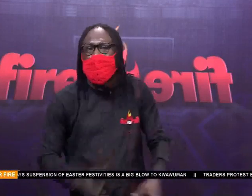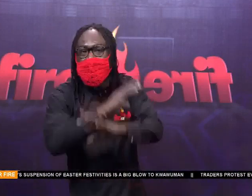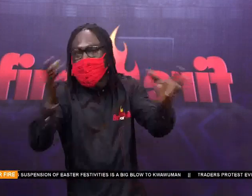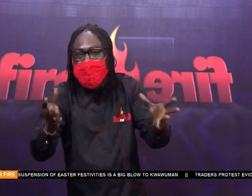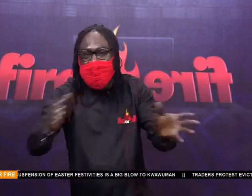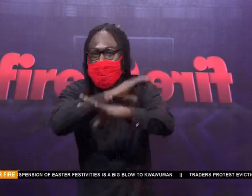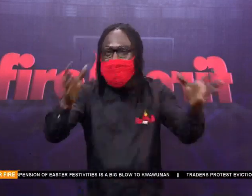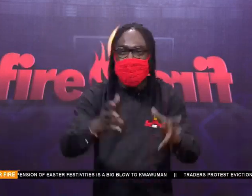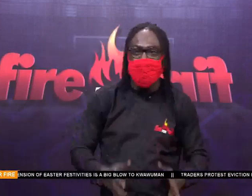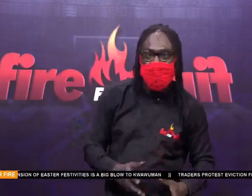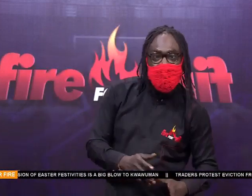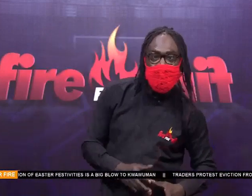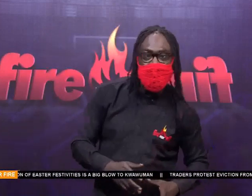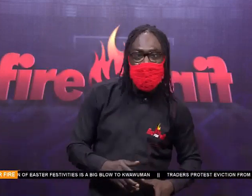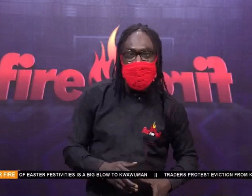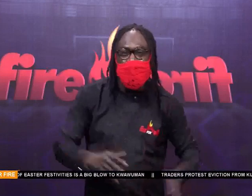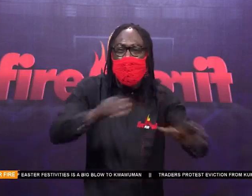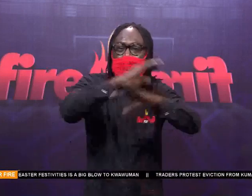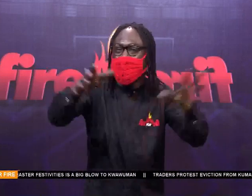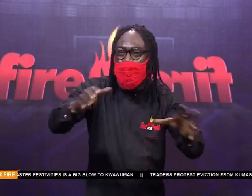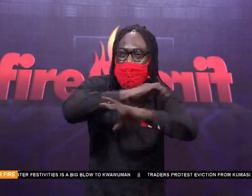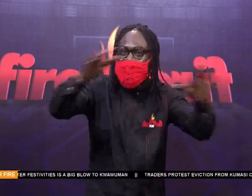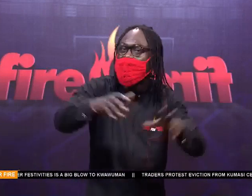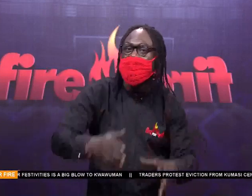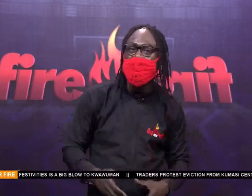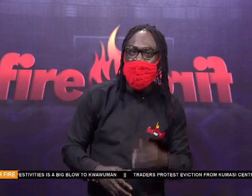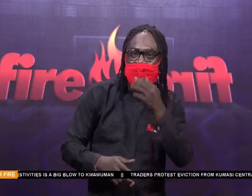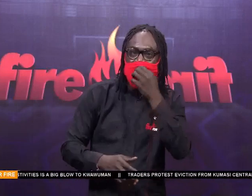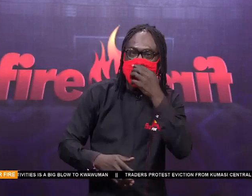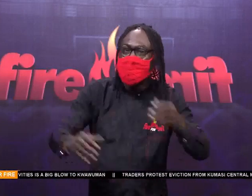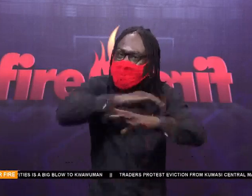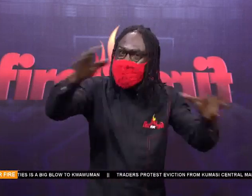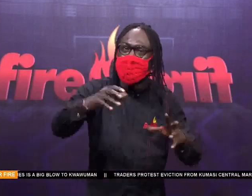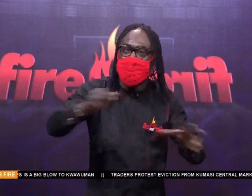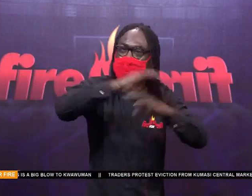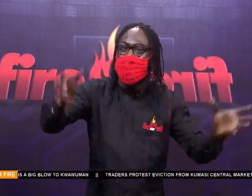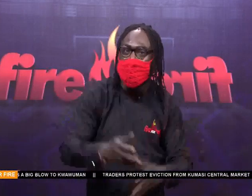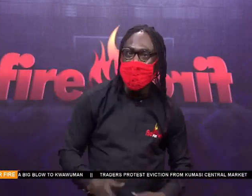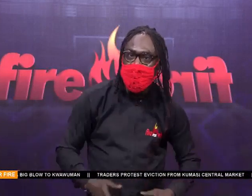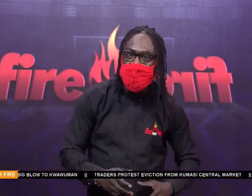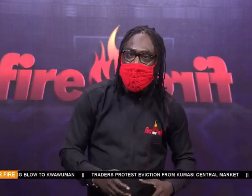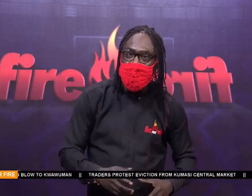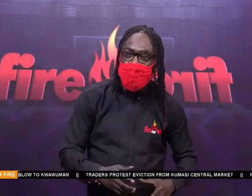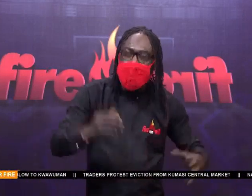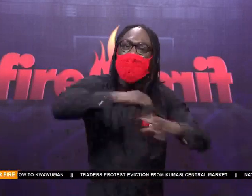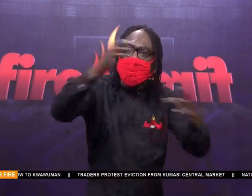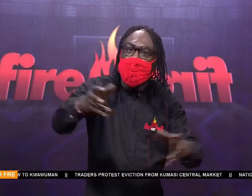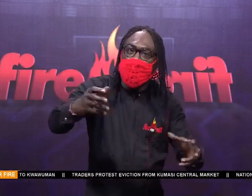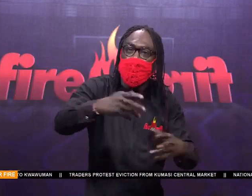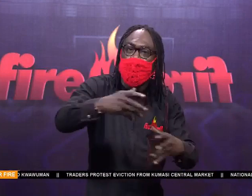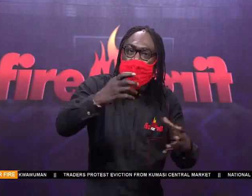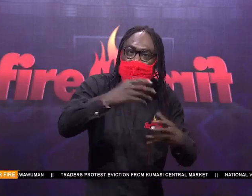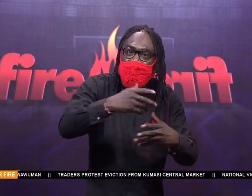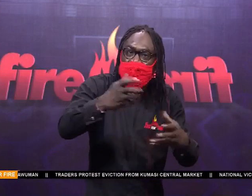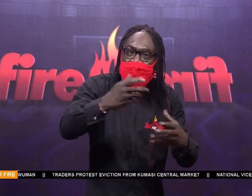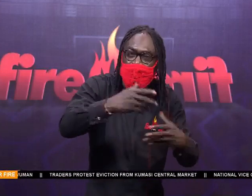He's national team. He's blaster. Fantastic goalkeeper. He's keeping